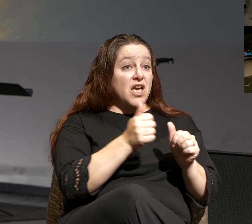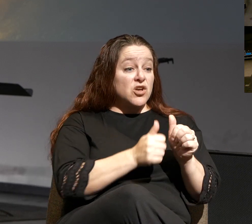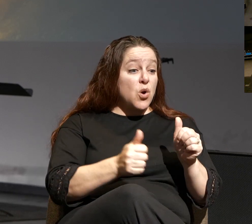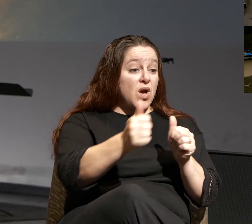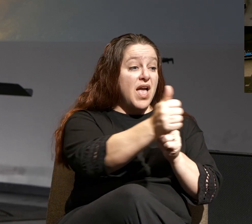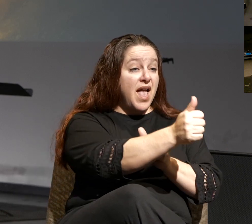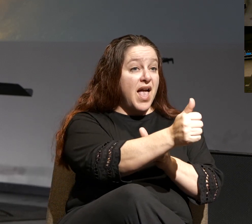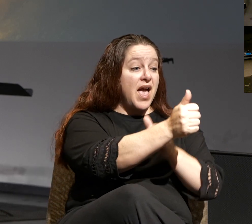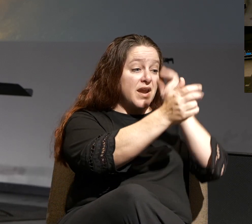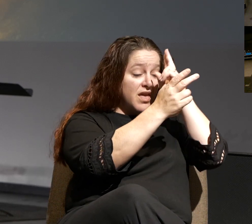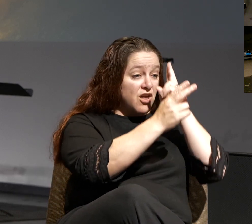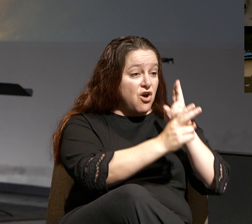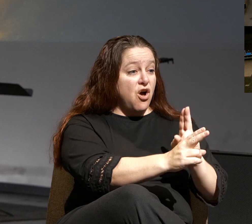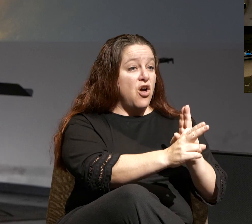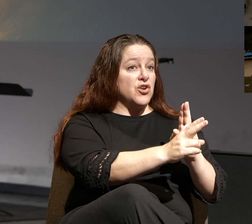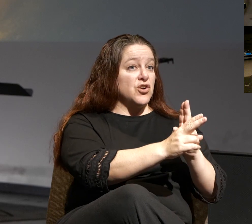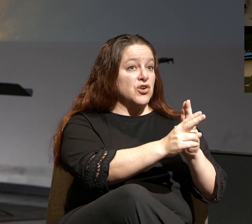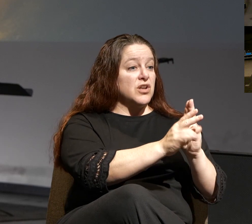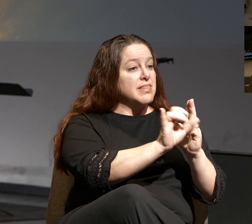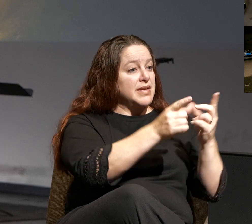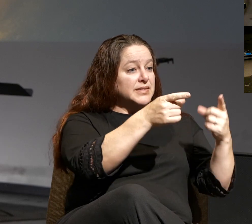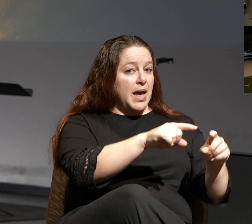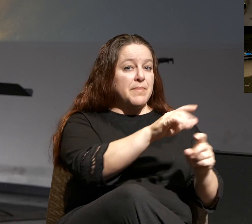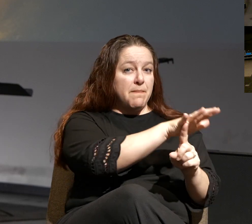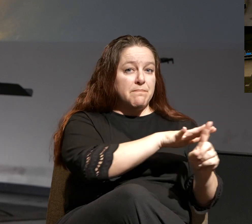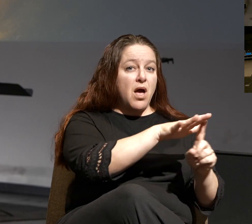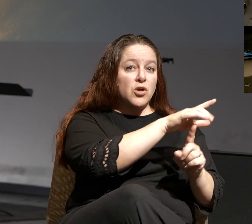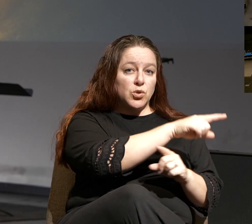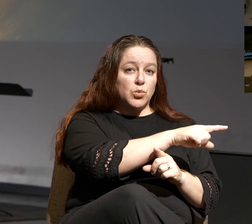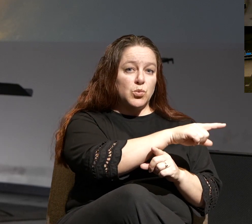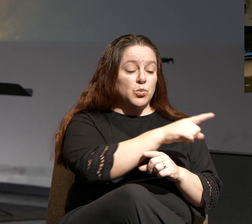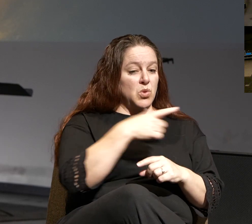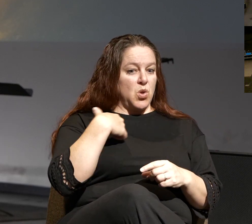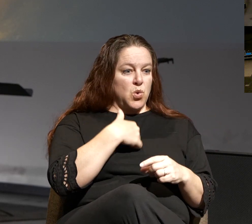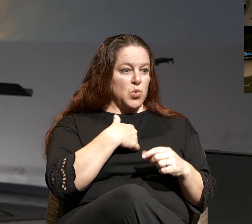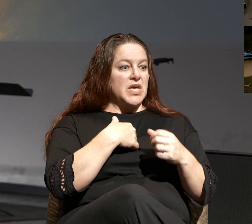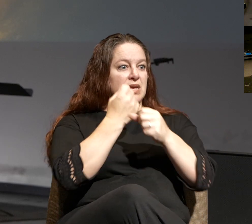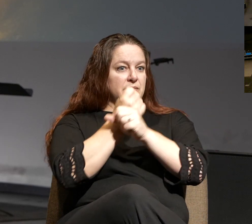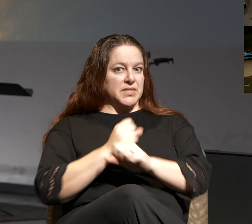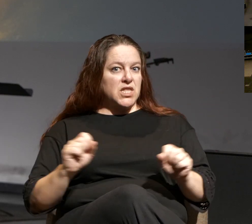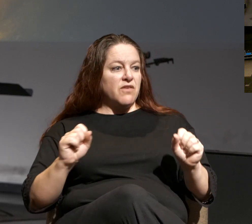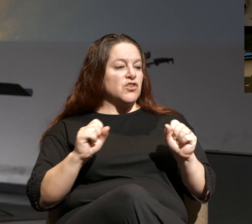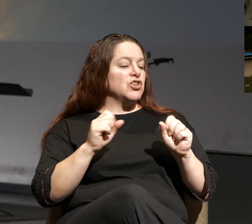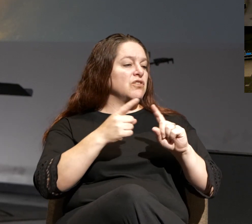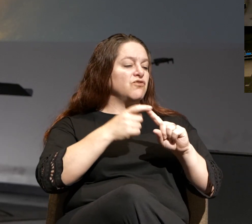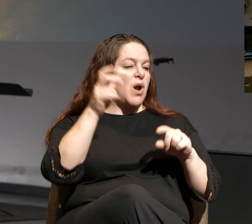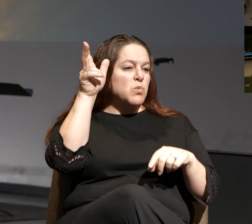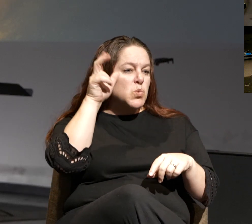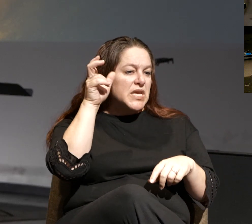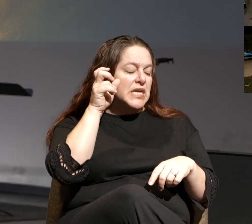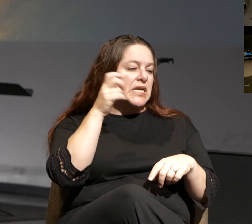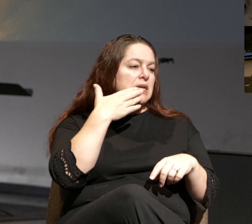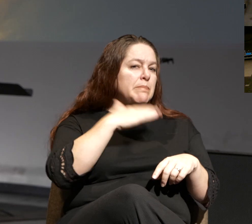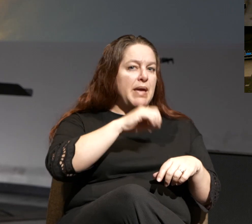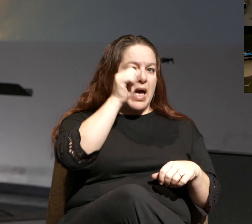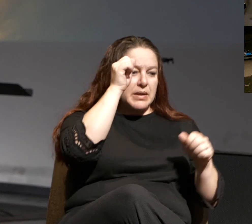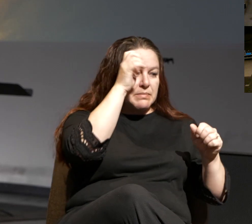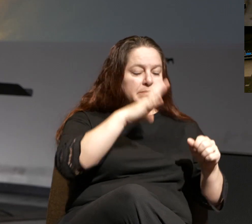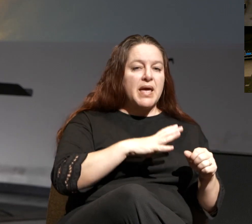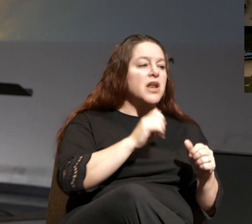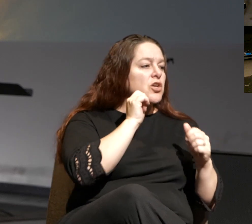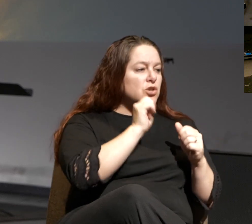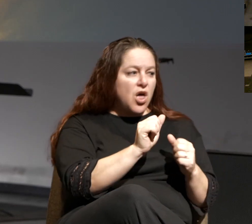honored as happened among you, that we may be delivered from wicked and evil men, for not